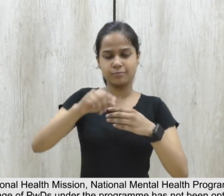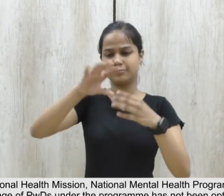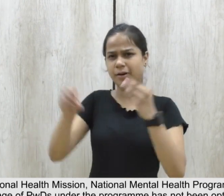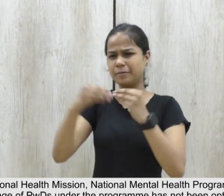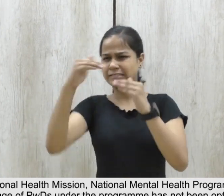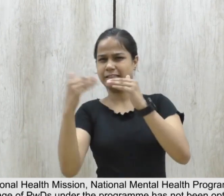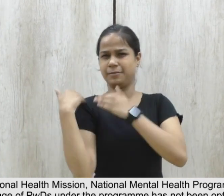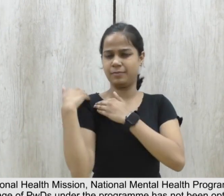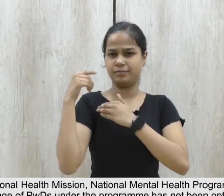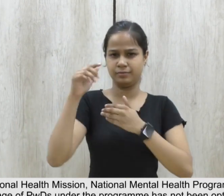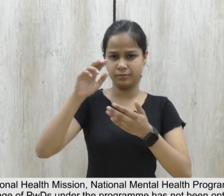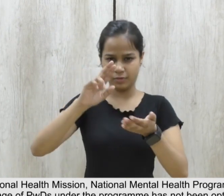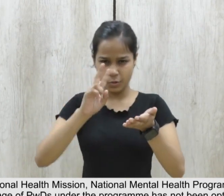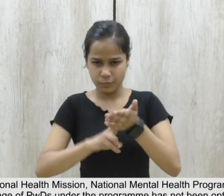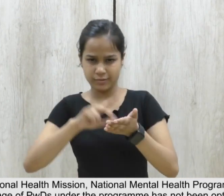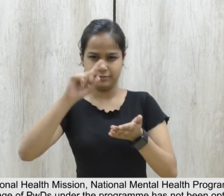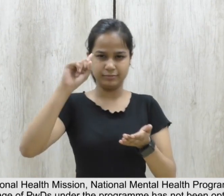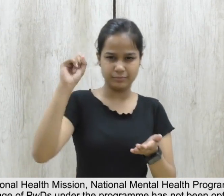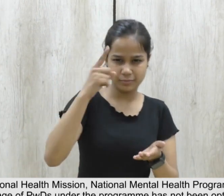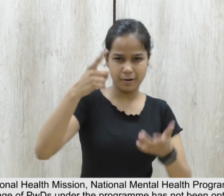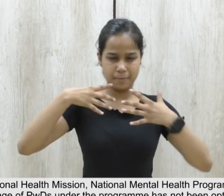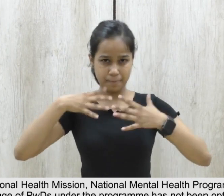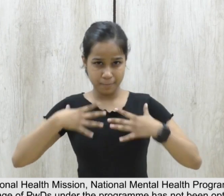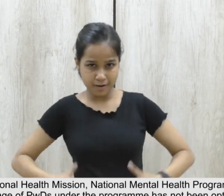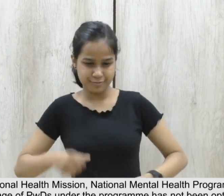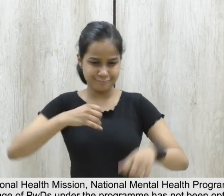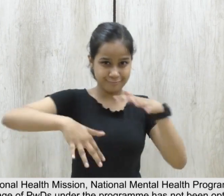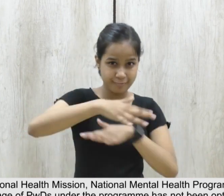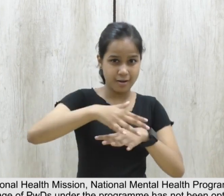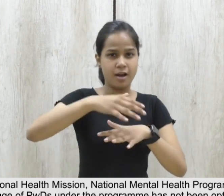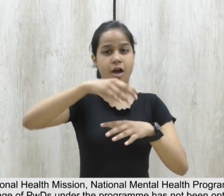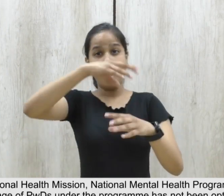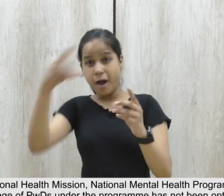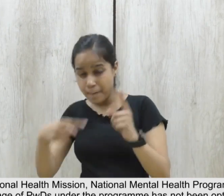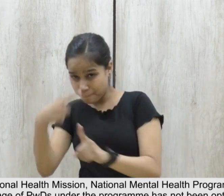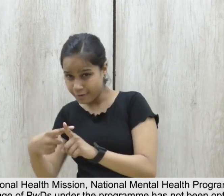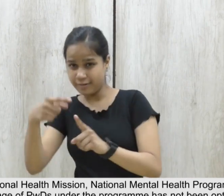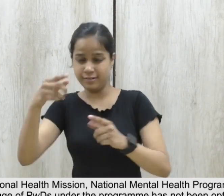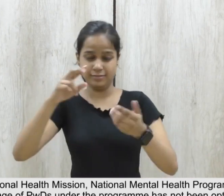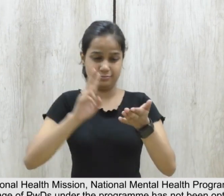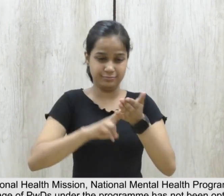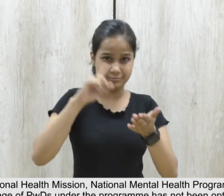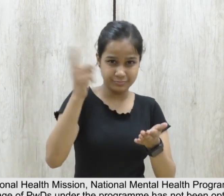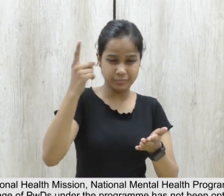includes National Health Mission, National Mental Health Program,